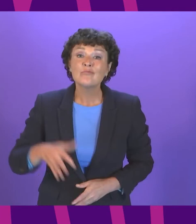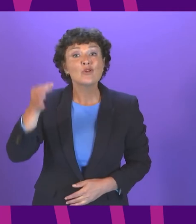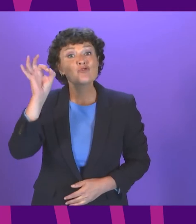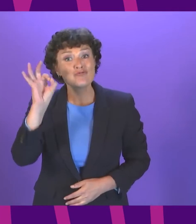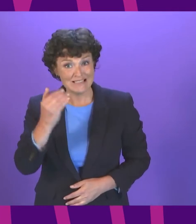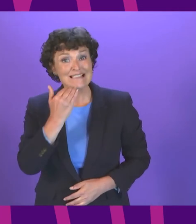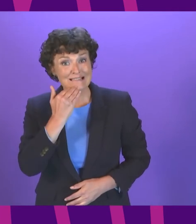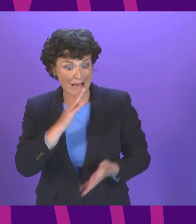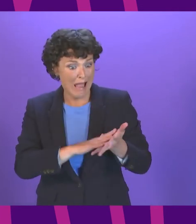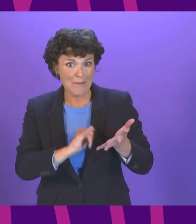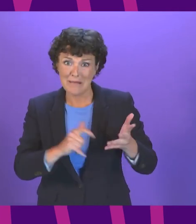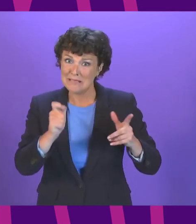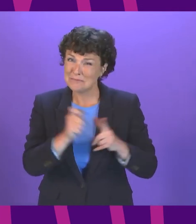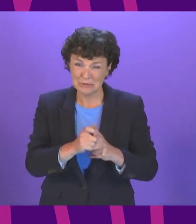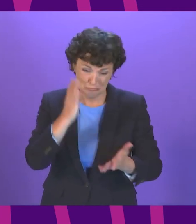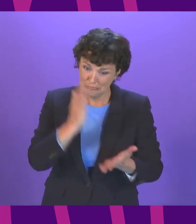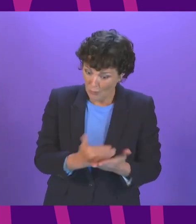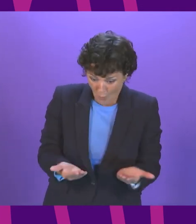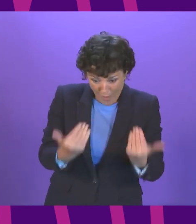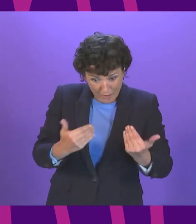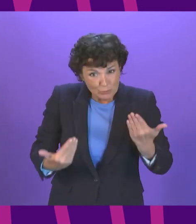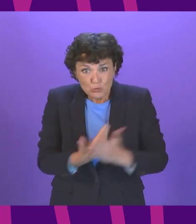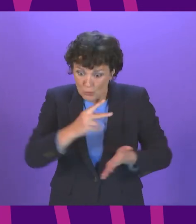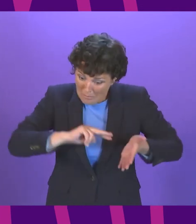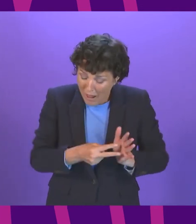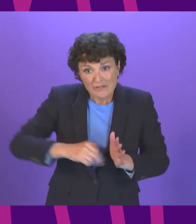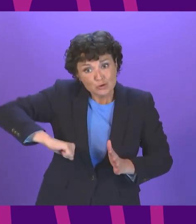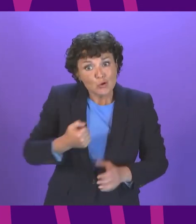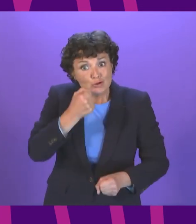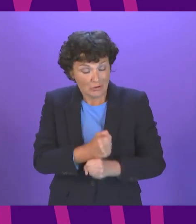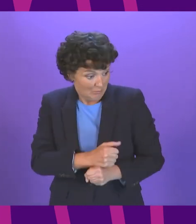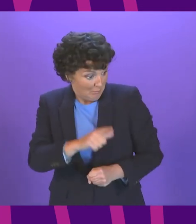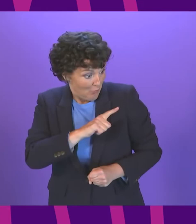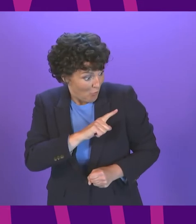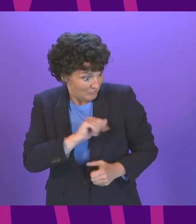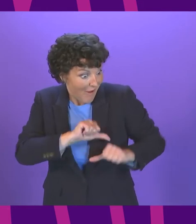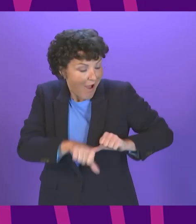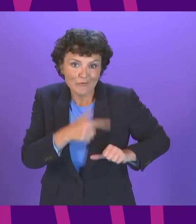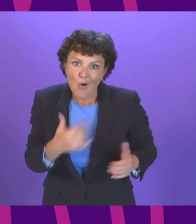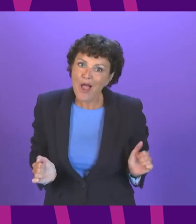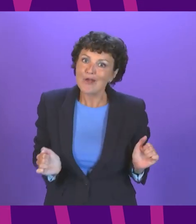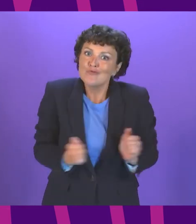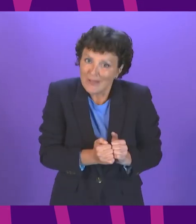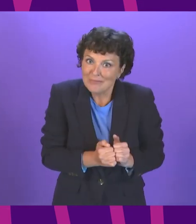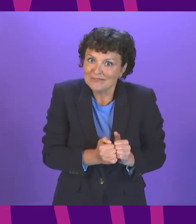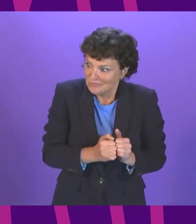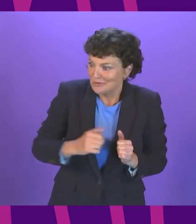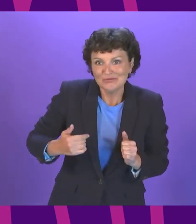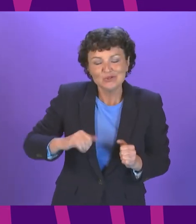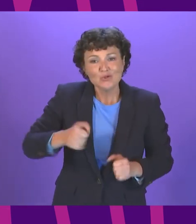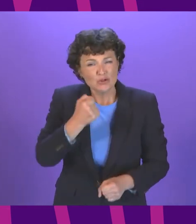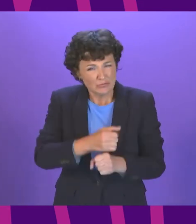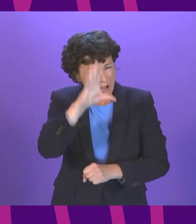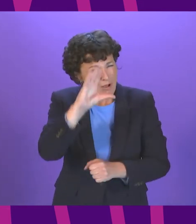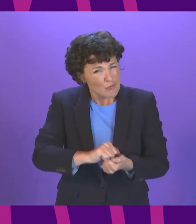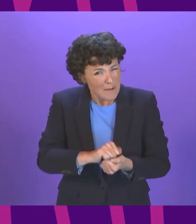programme coming on the back of our truly historic agreement with the Scottish Government this parliament was designed from its very first